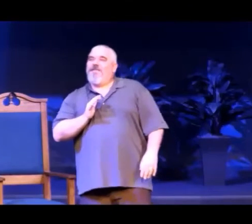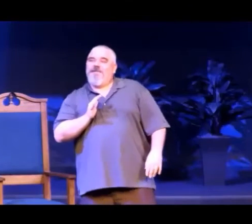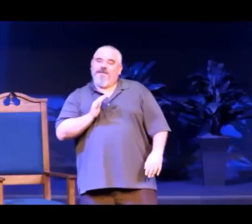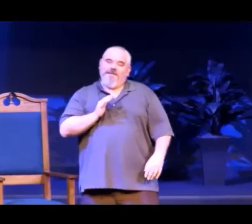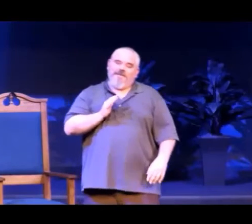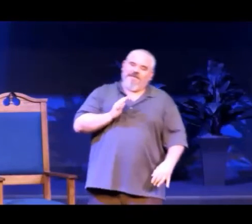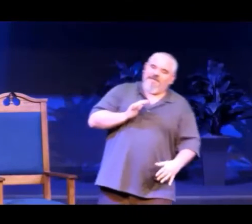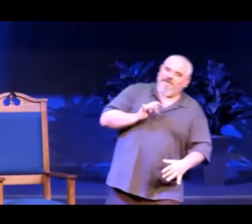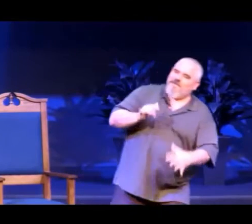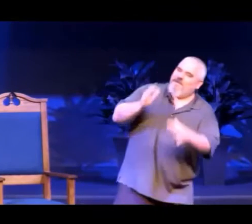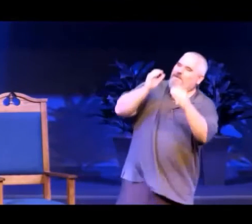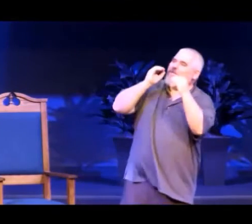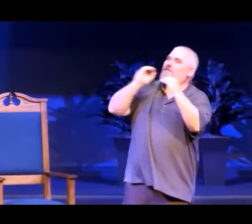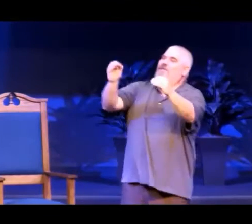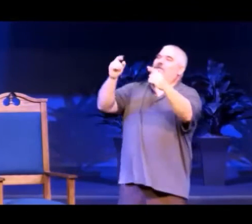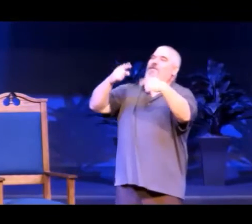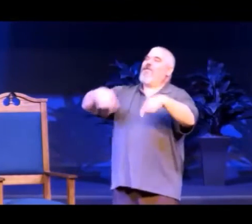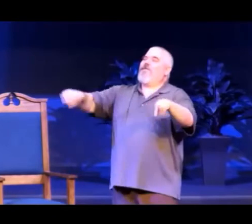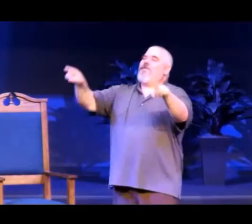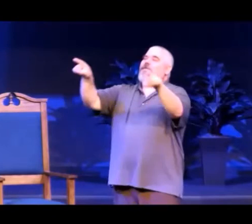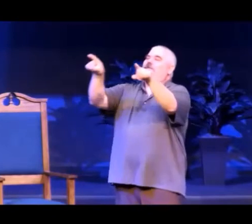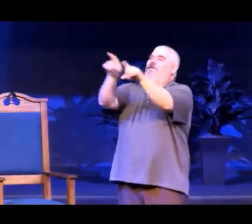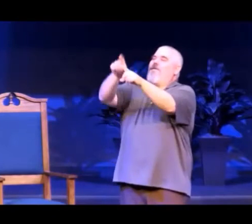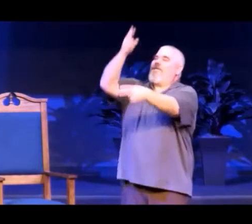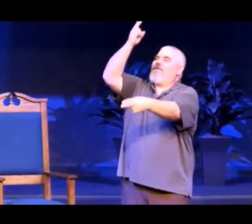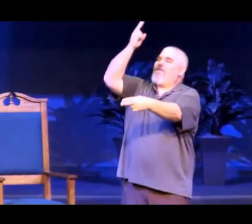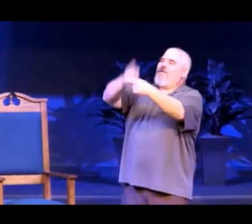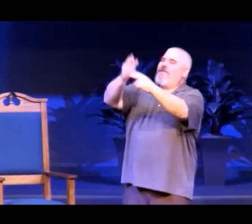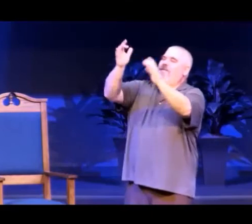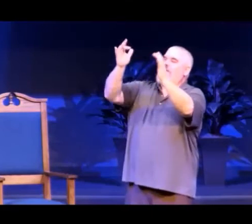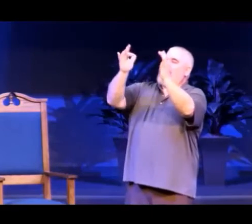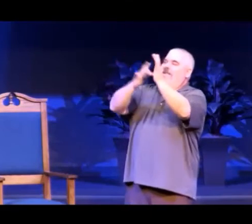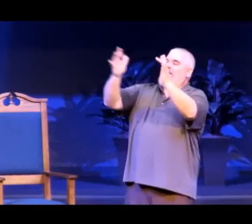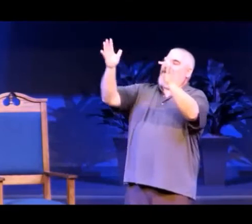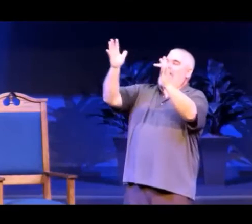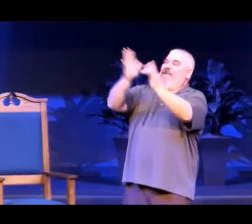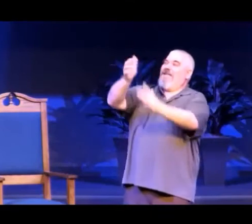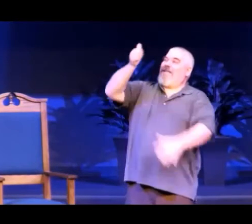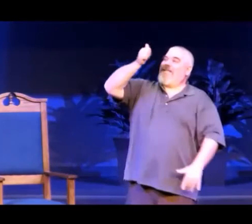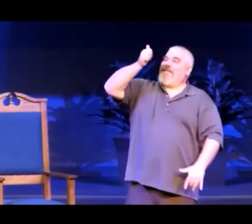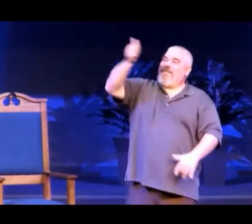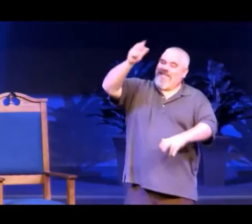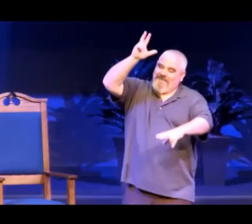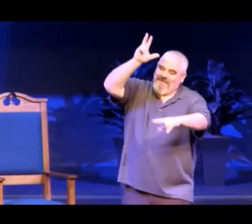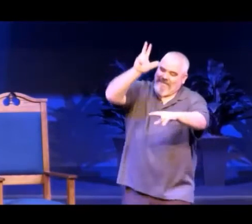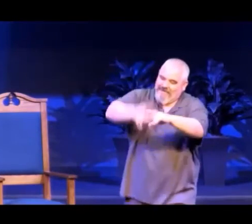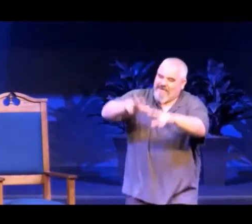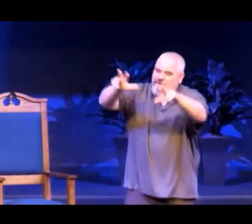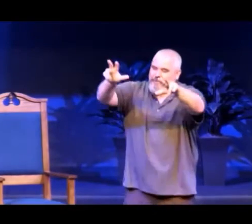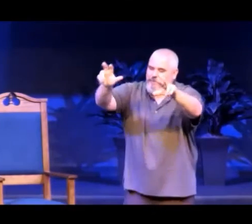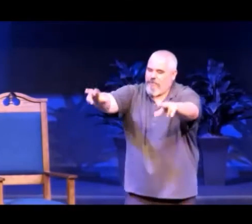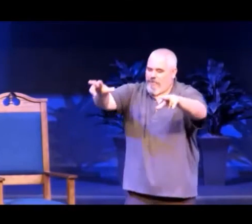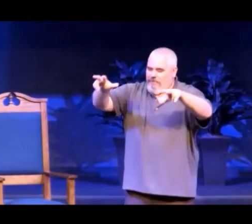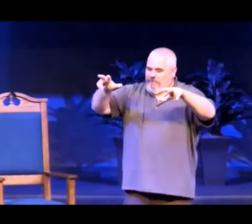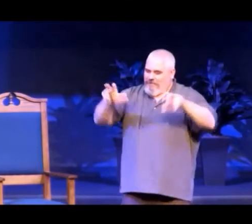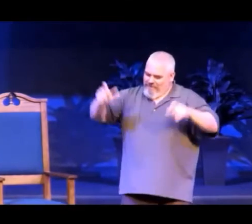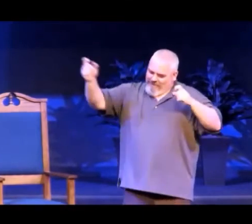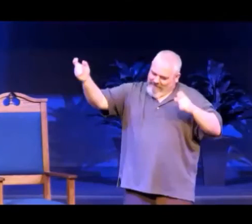Jesus Lord, Lord,